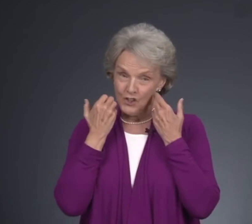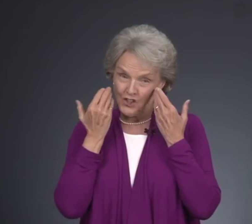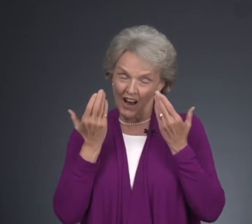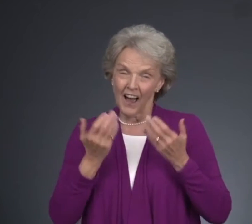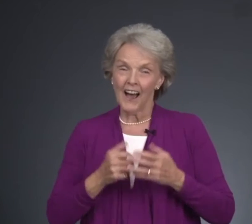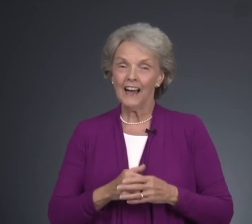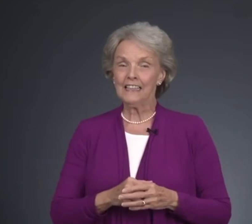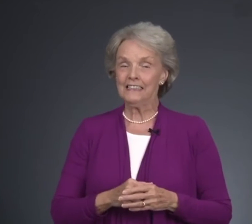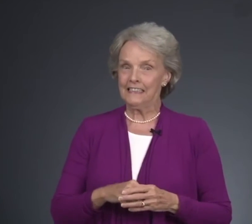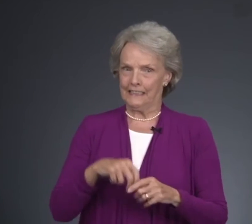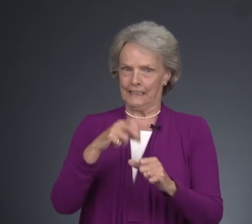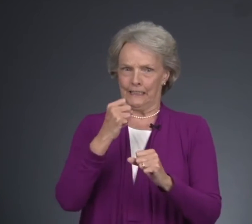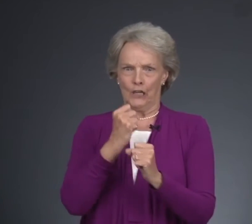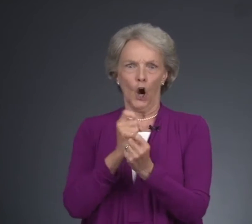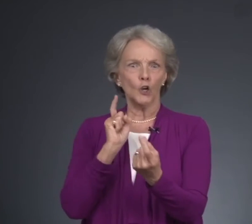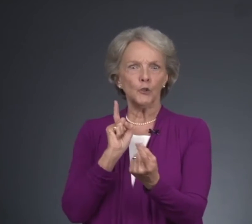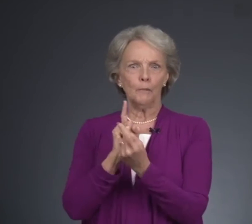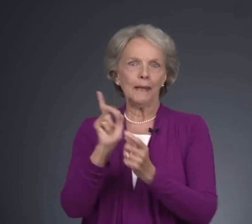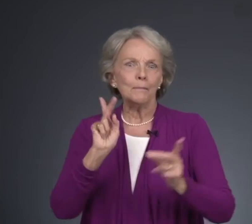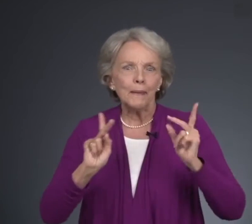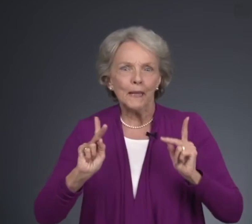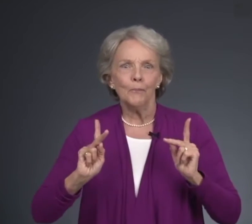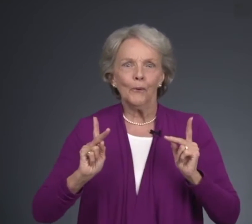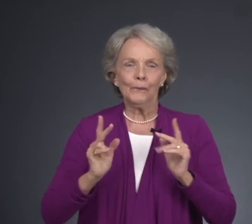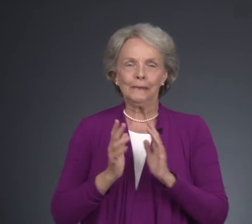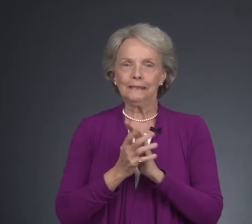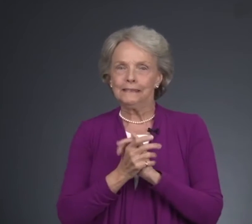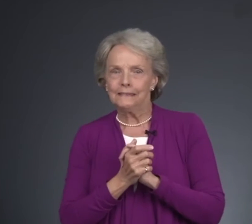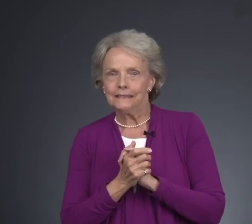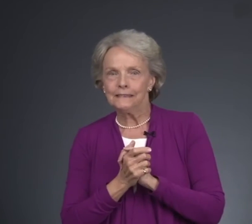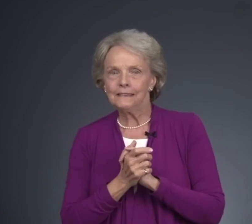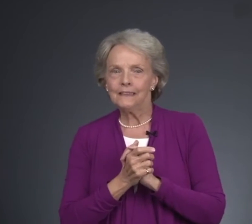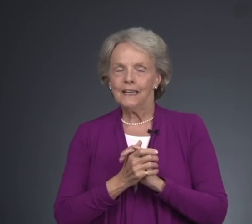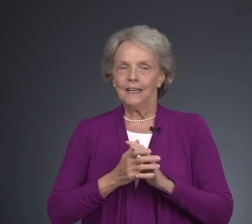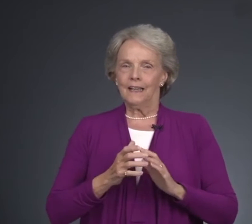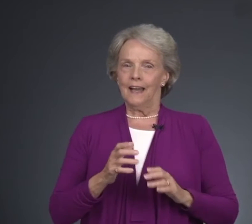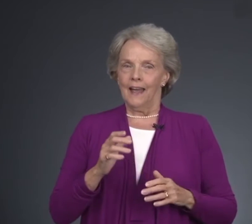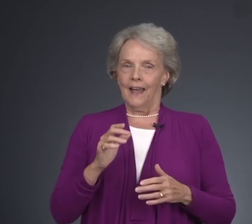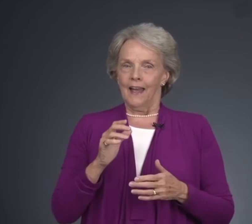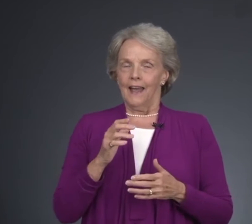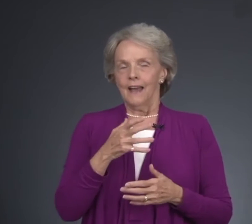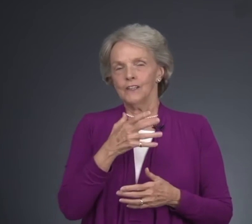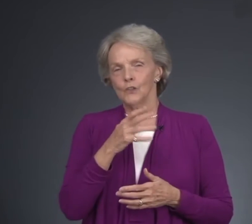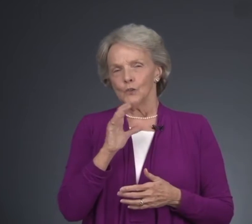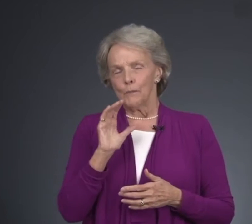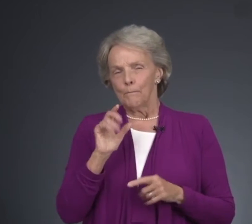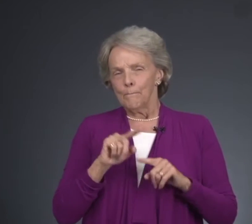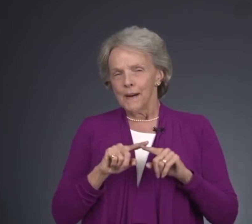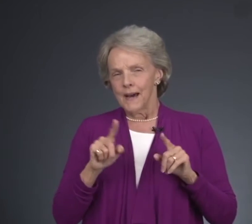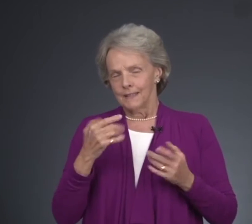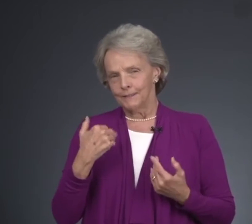very shy, hard to meet people, but